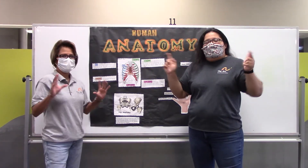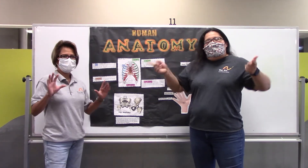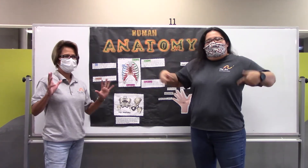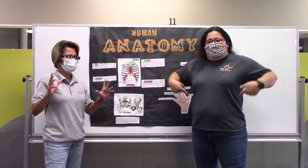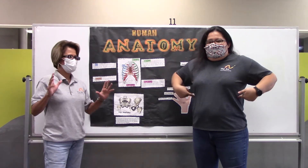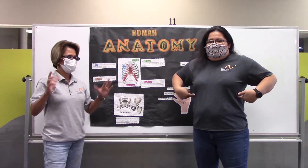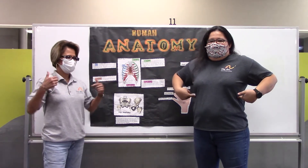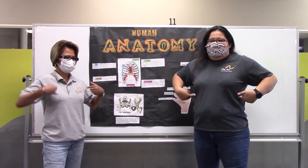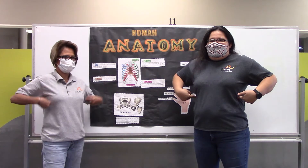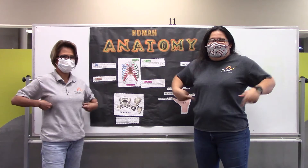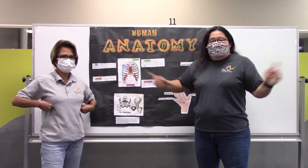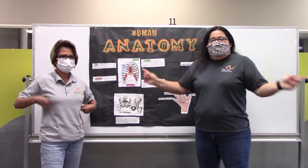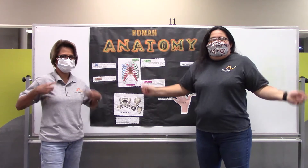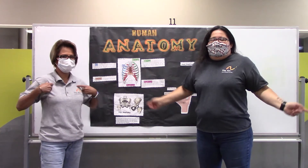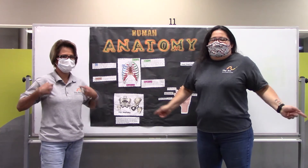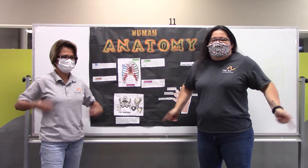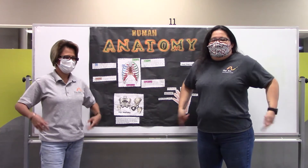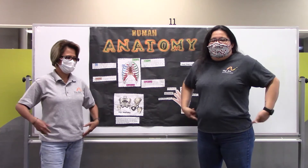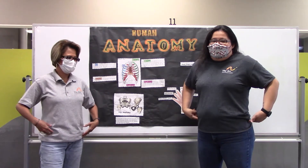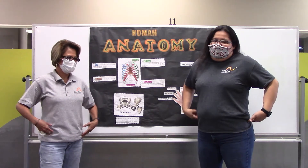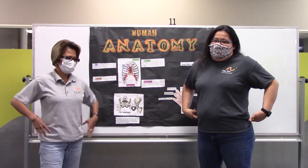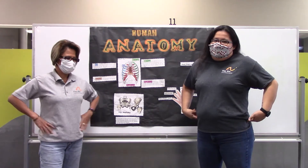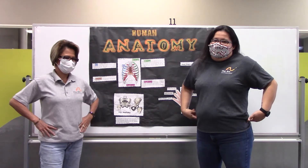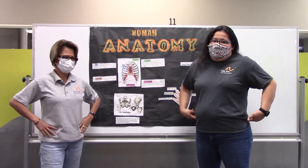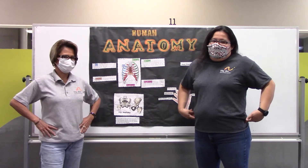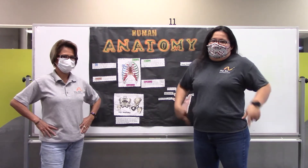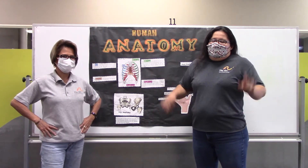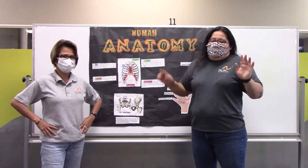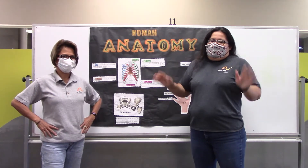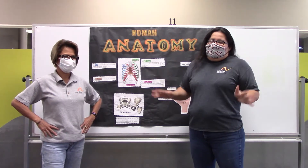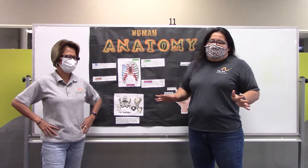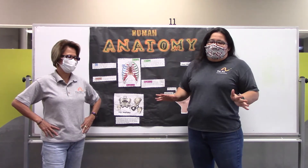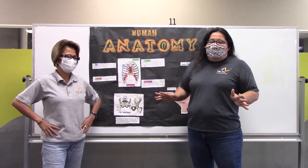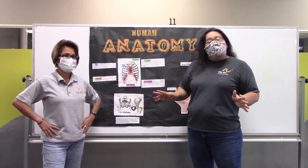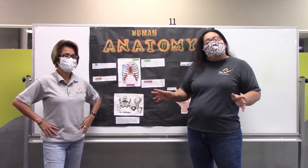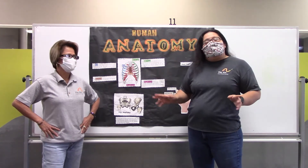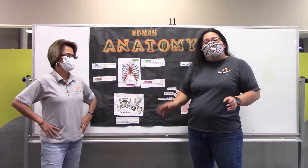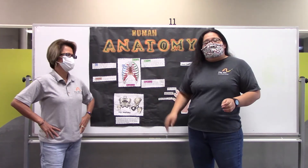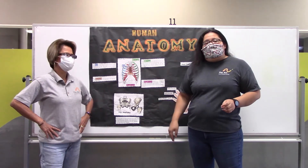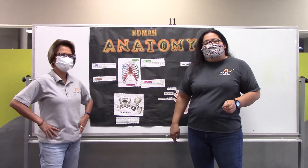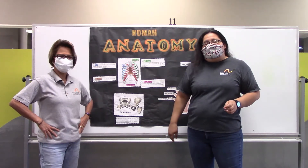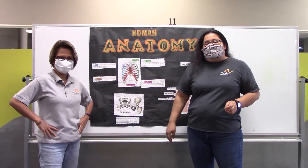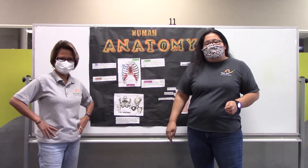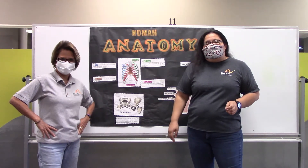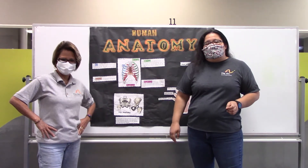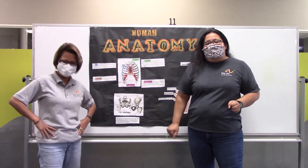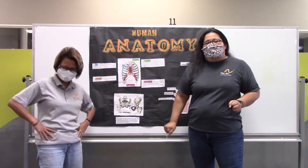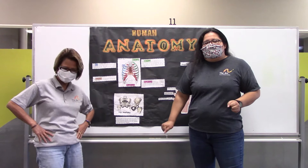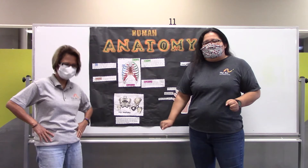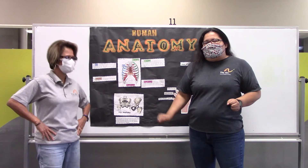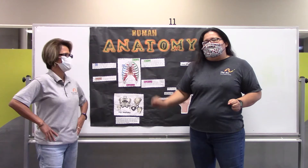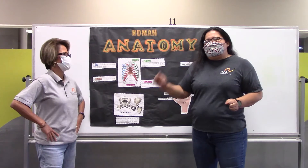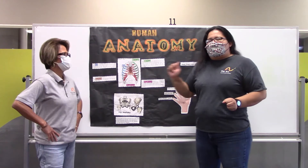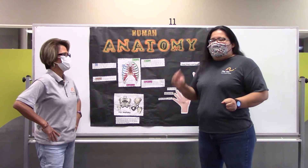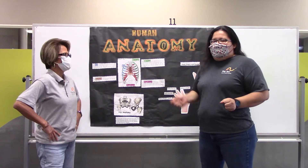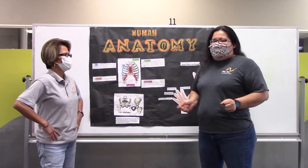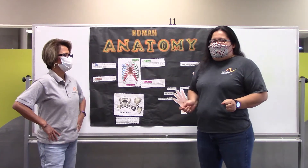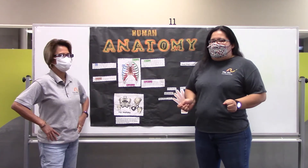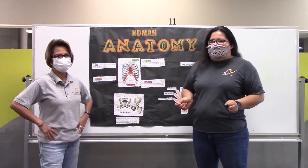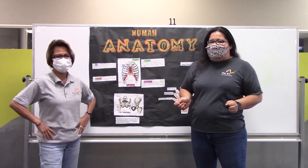our ribcage, and our hips. What they are, and what we need them for. Let's see, let's start off with our hands.